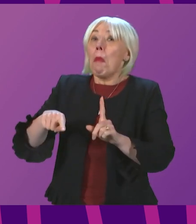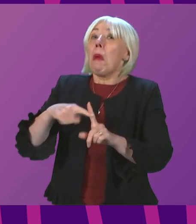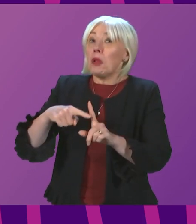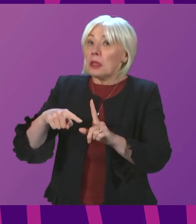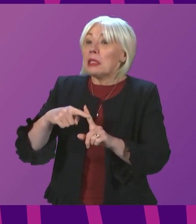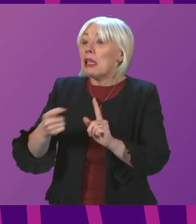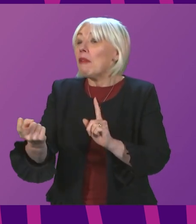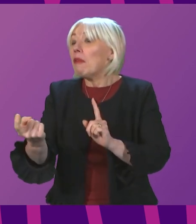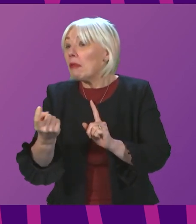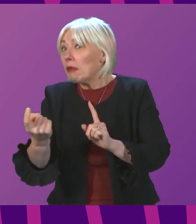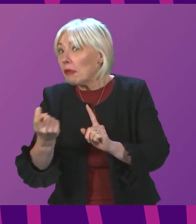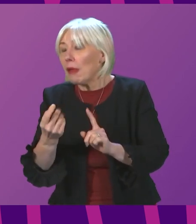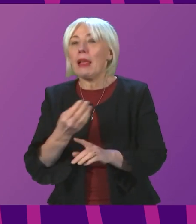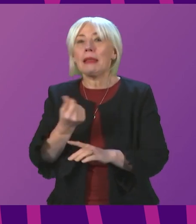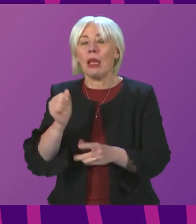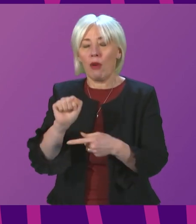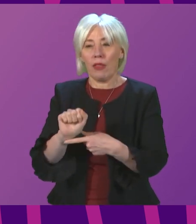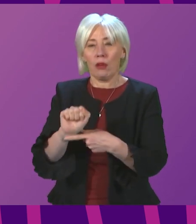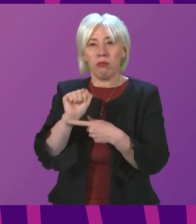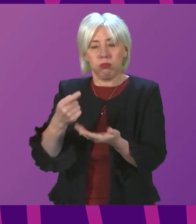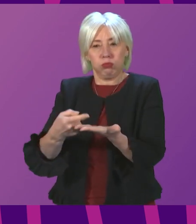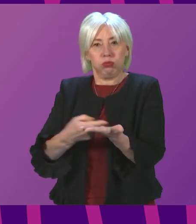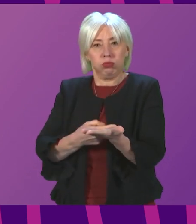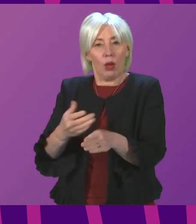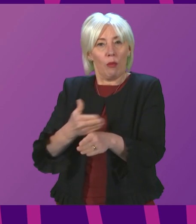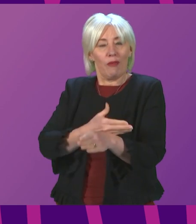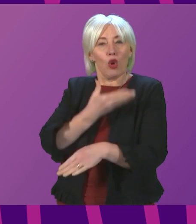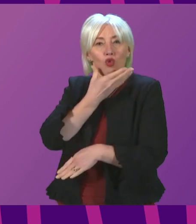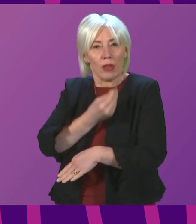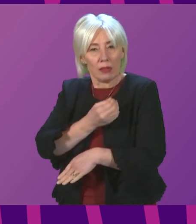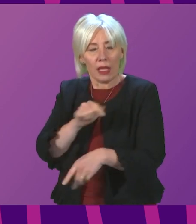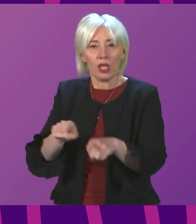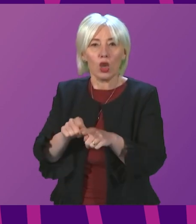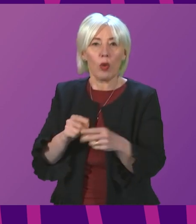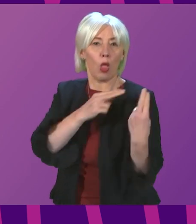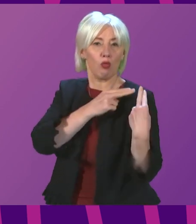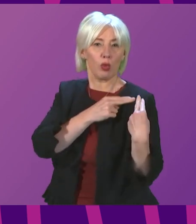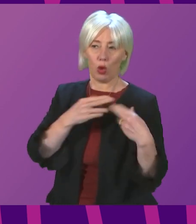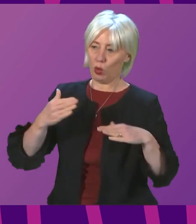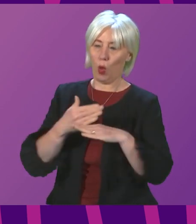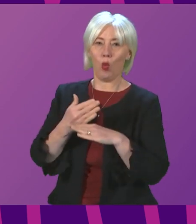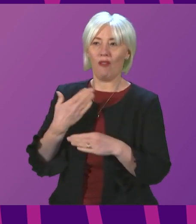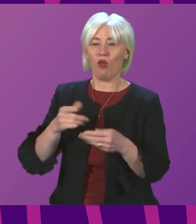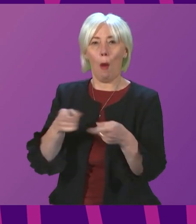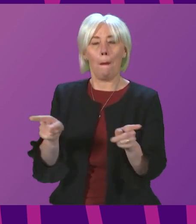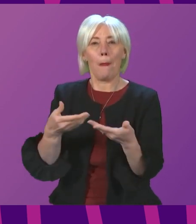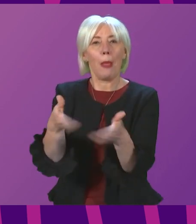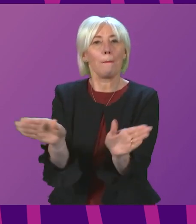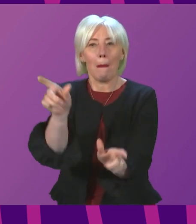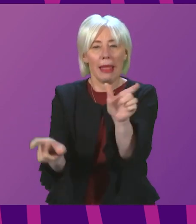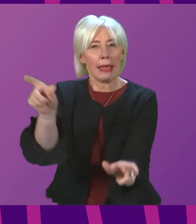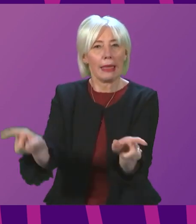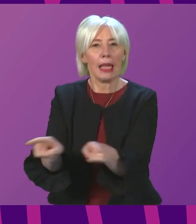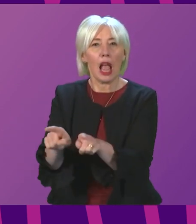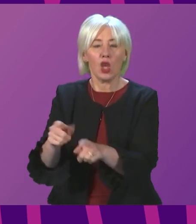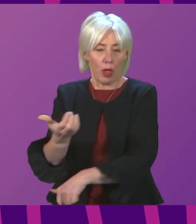combination of the protective measures introduced before Christmas, the responsible action on the part of the general public, and the rapid delivery